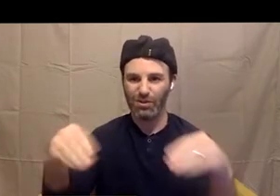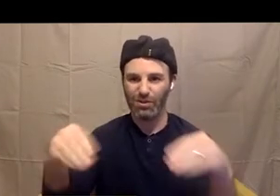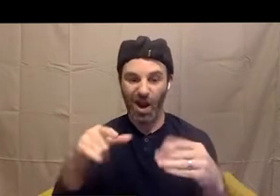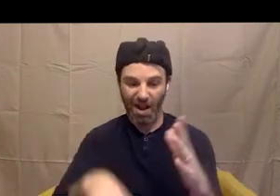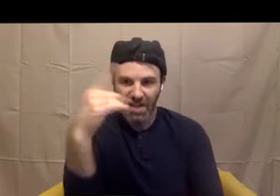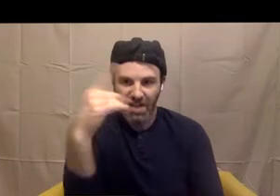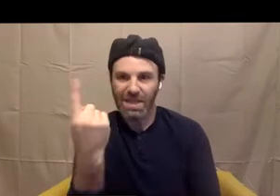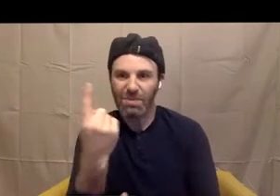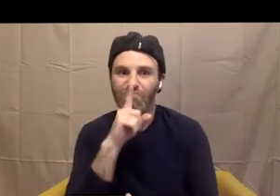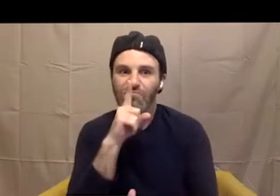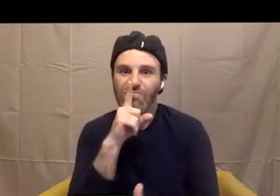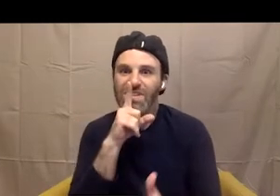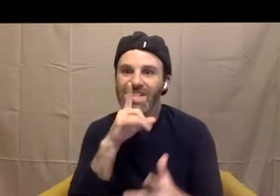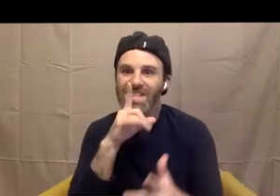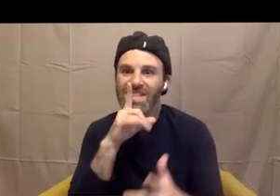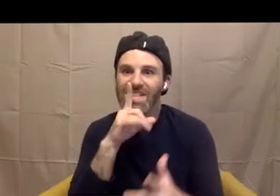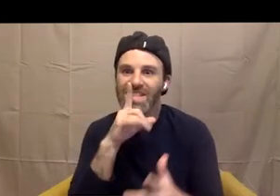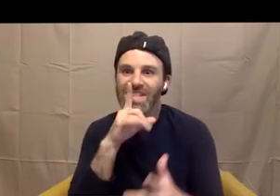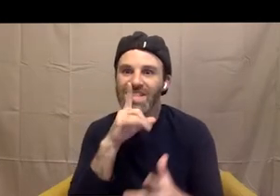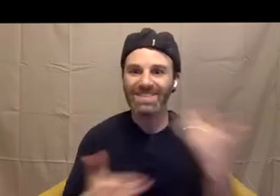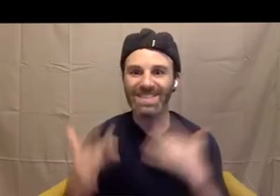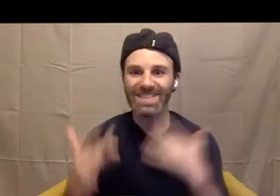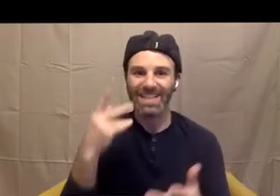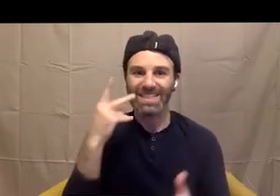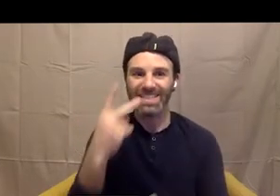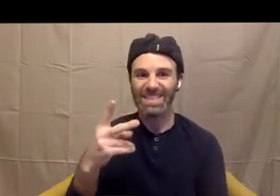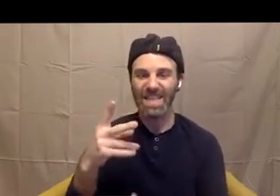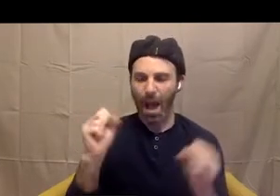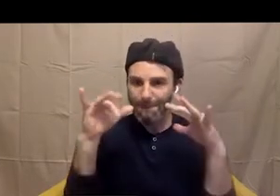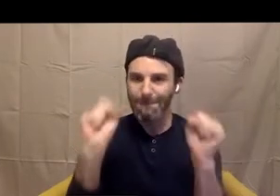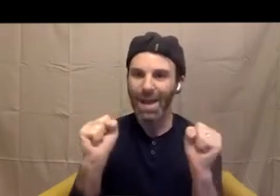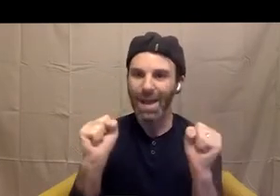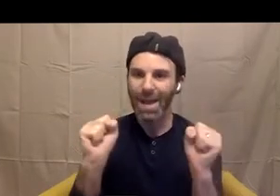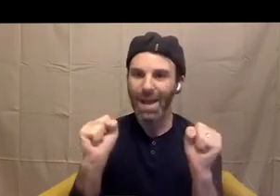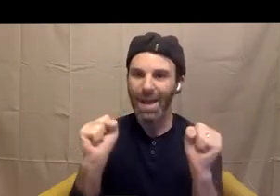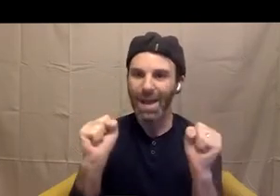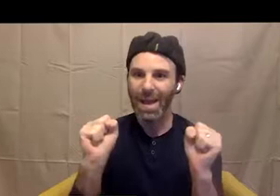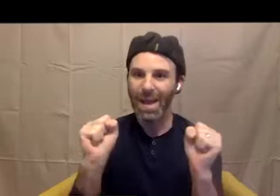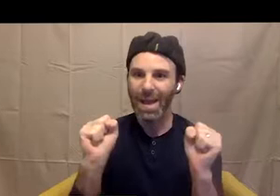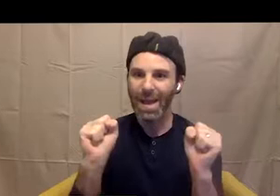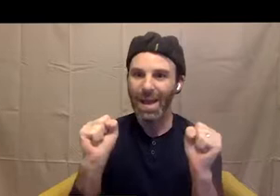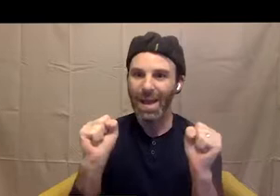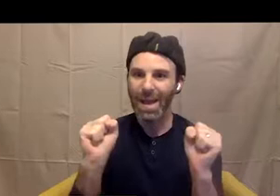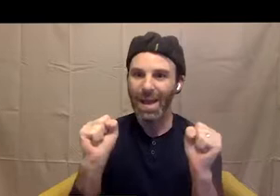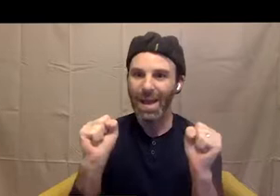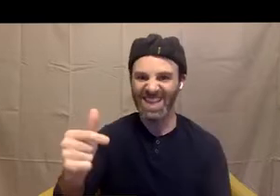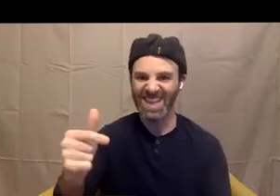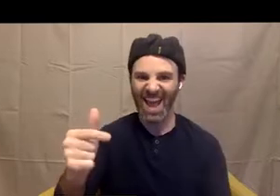says, amazing. Warrior Zhang in the original box. And he's completely oblivious to the fact that next to him is another person